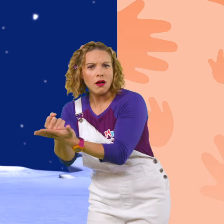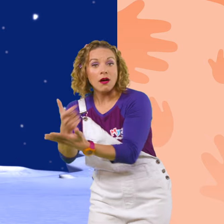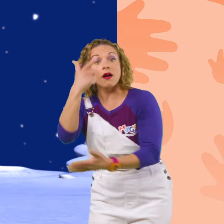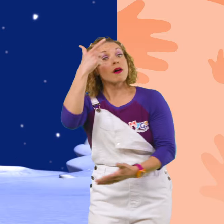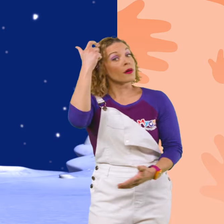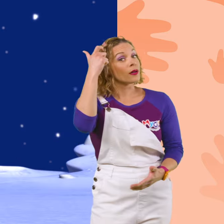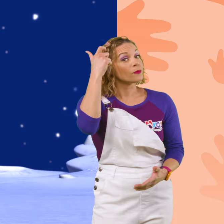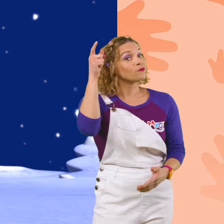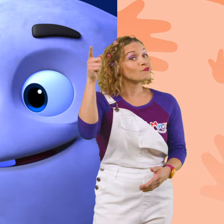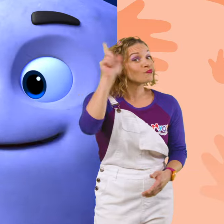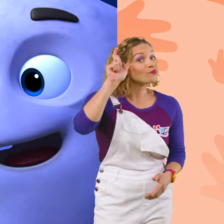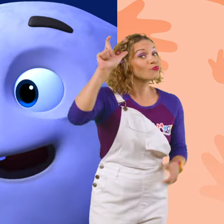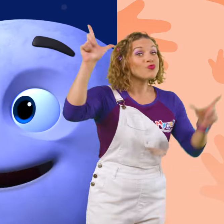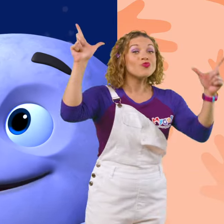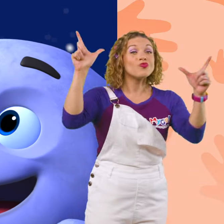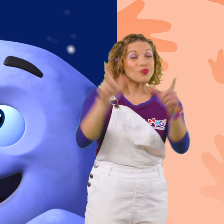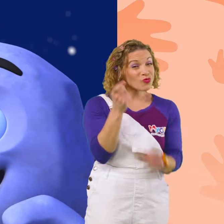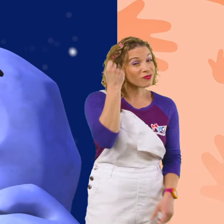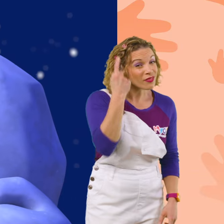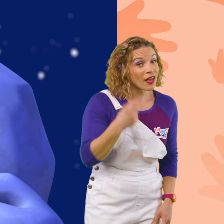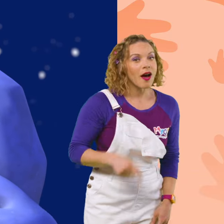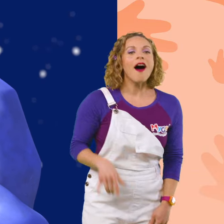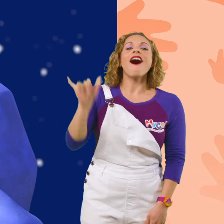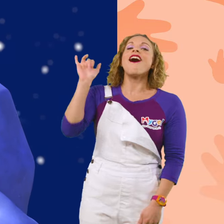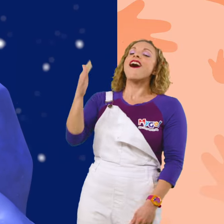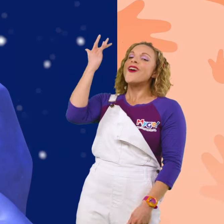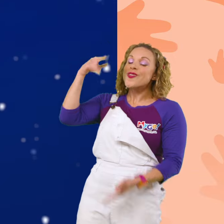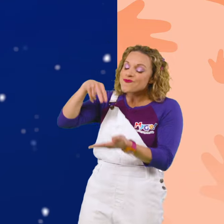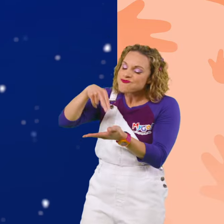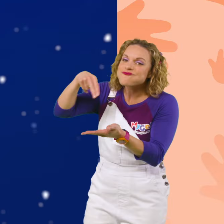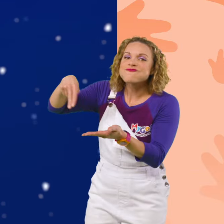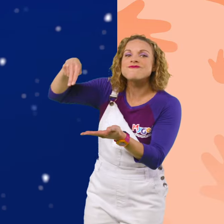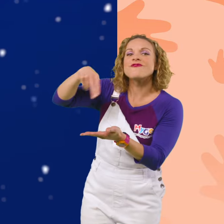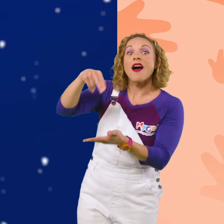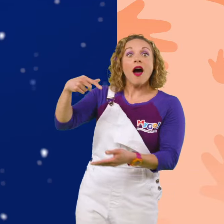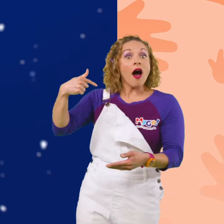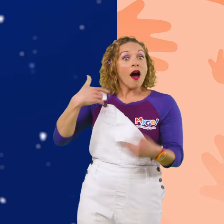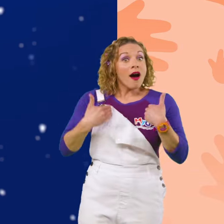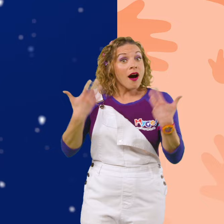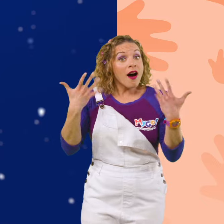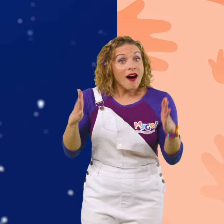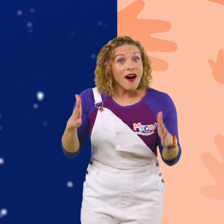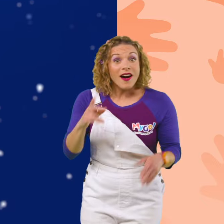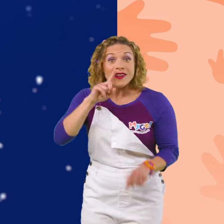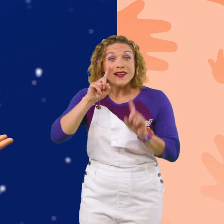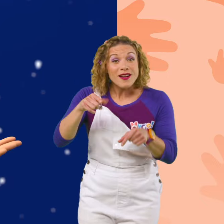is so much smaller. That's why we float for so long. I have the answer to my question. What would it be